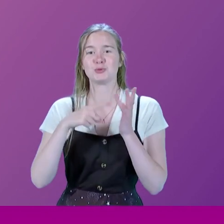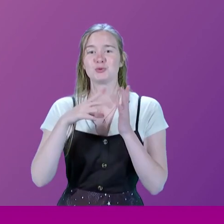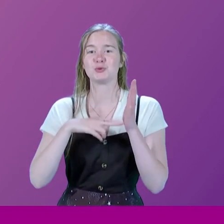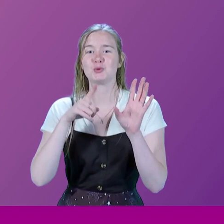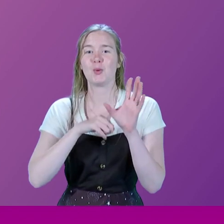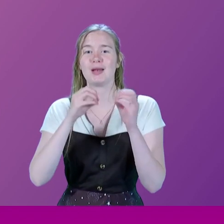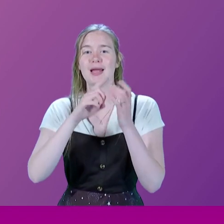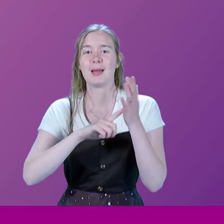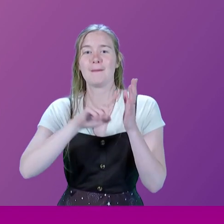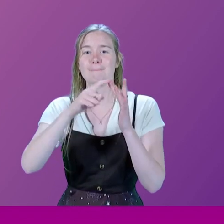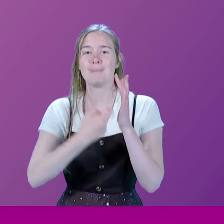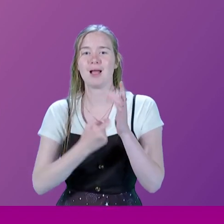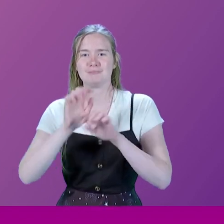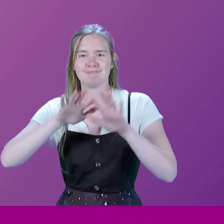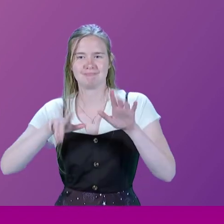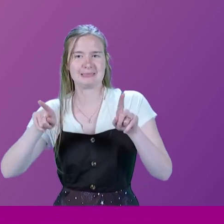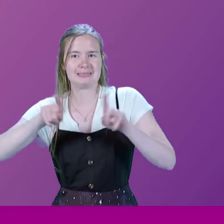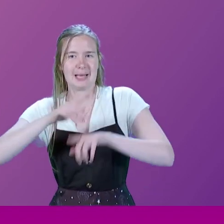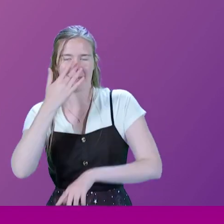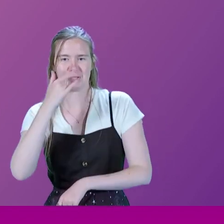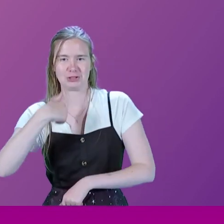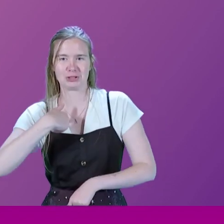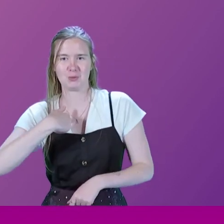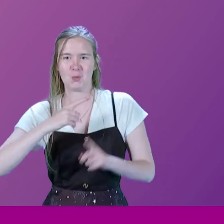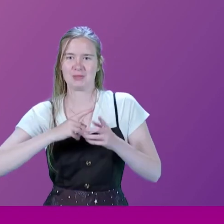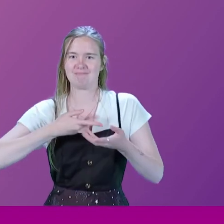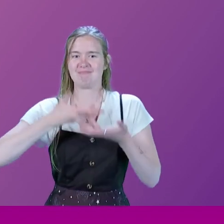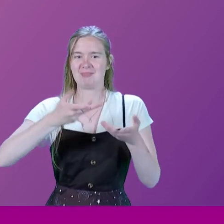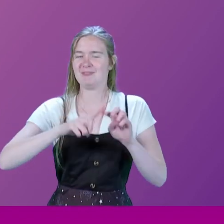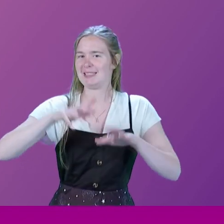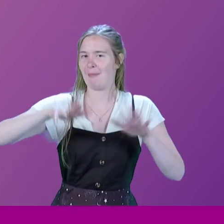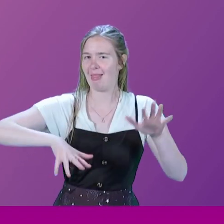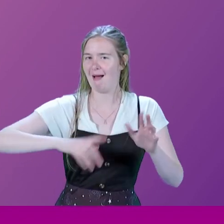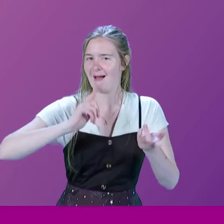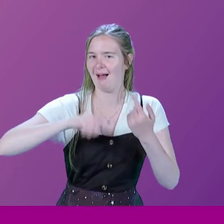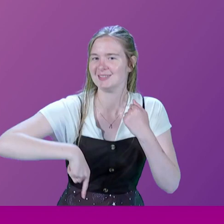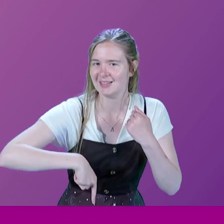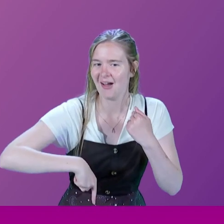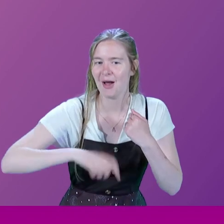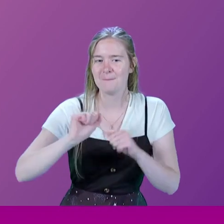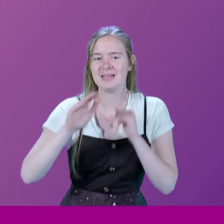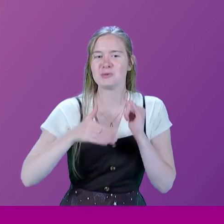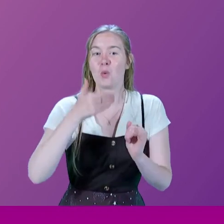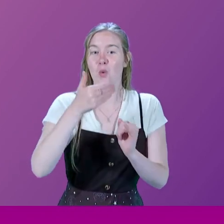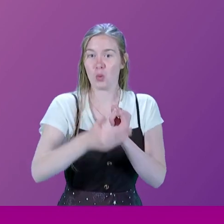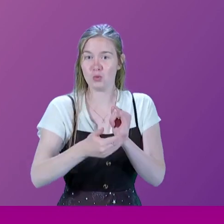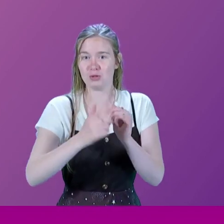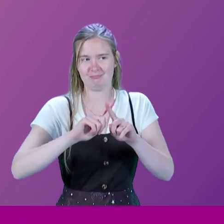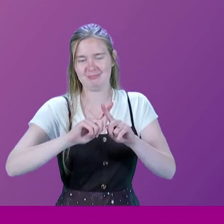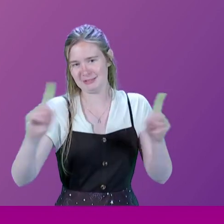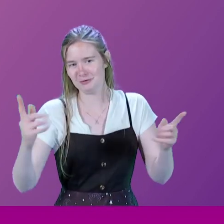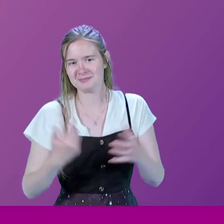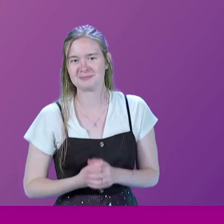who's almost exactly the same age as I am, I think would give you quite a similar answer. But, of course, his conclusion would be different.